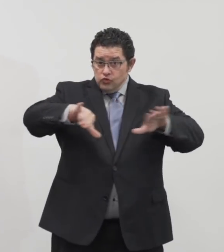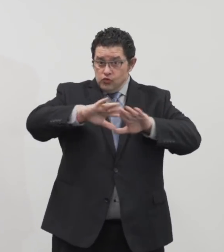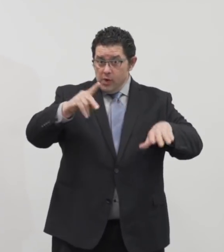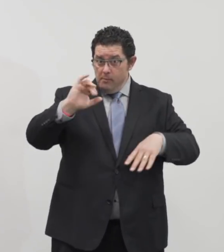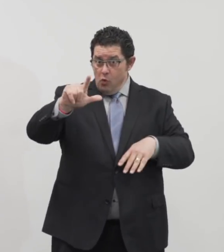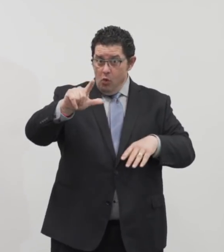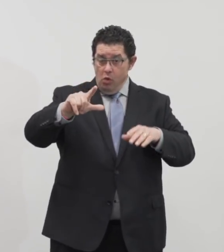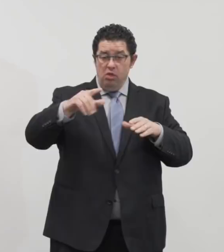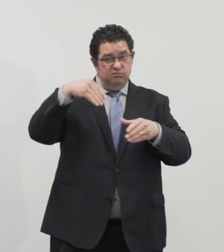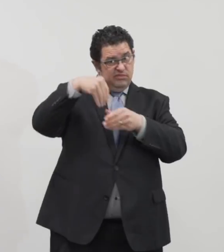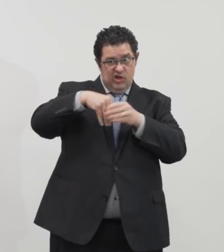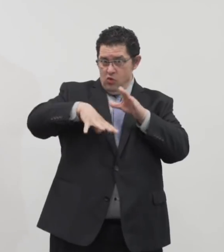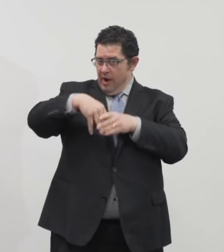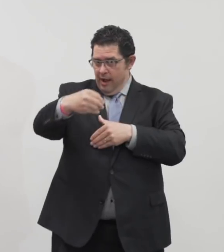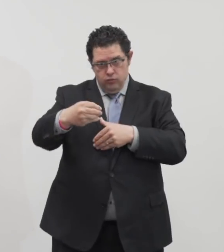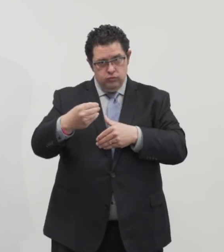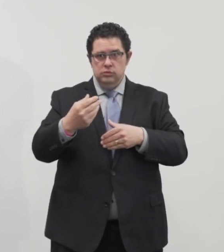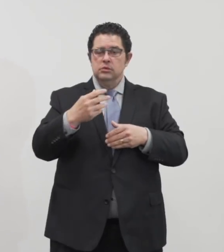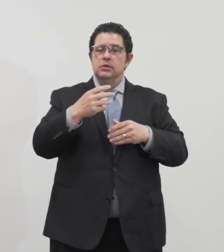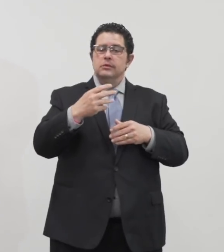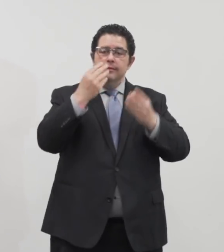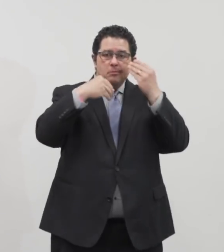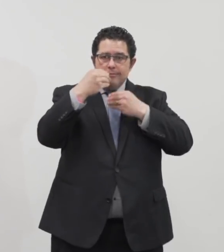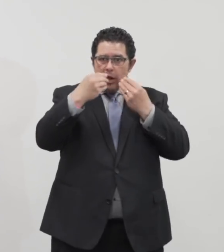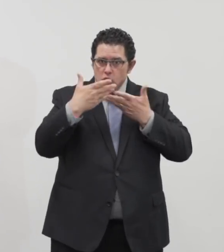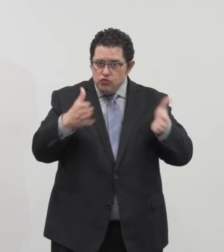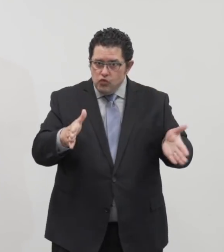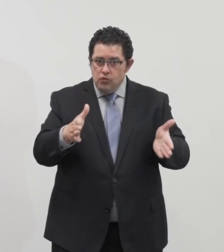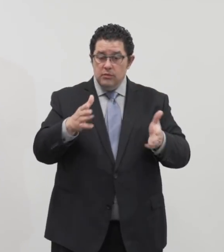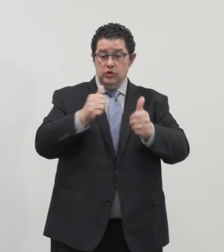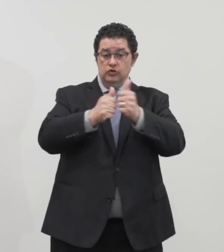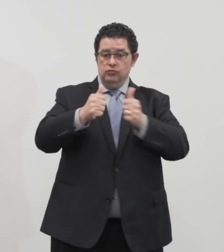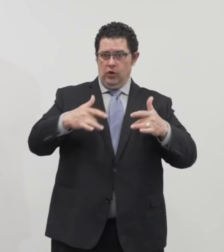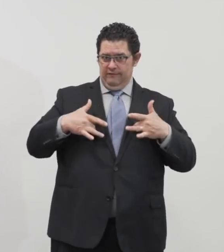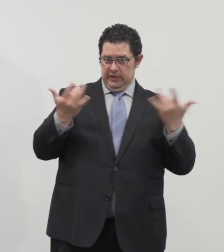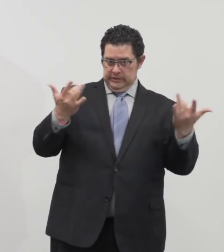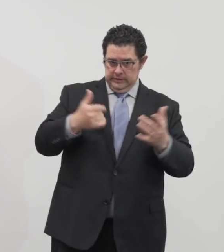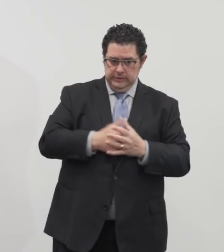gyms and fitness centers, banquet rooms and sporting events.